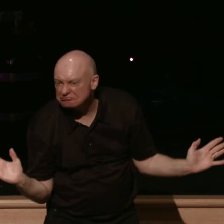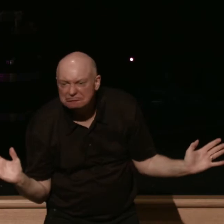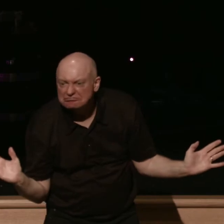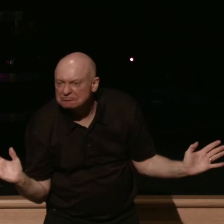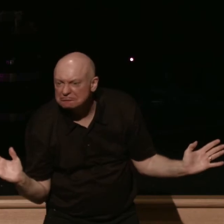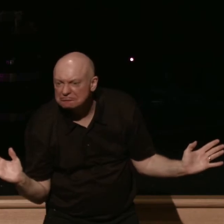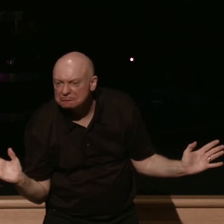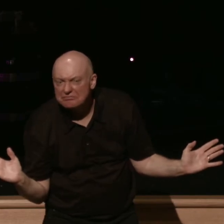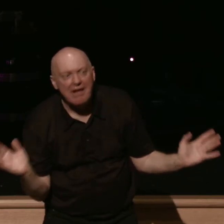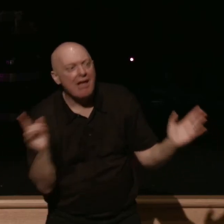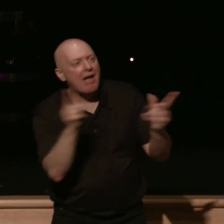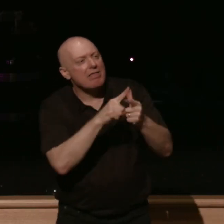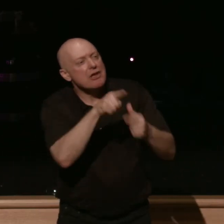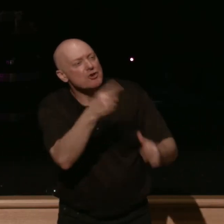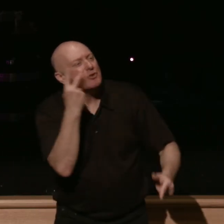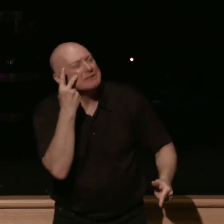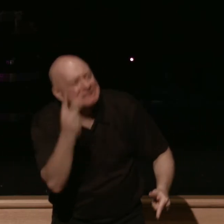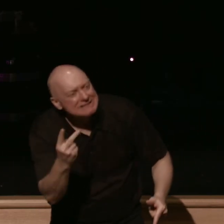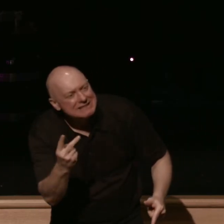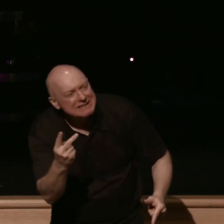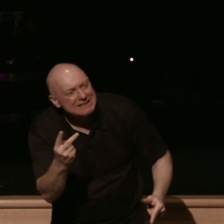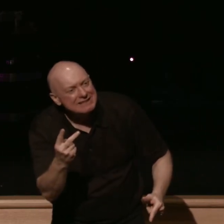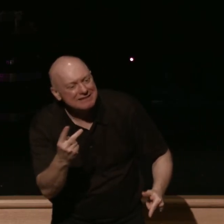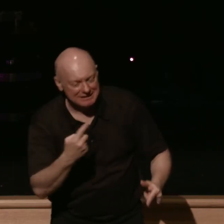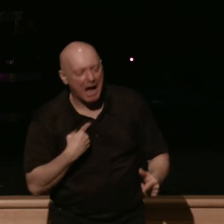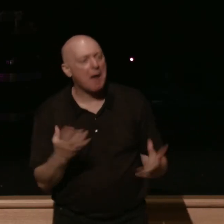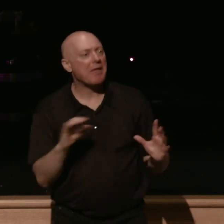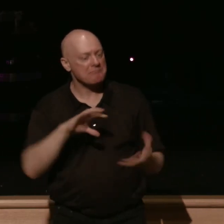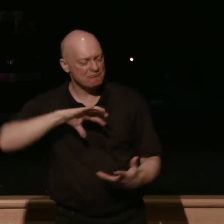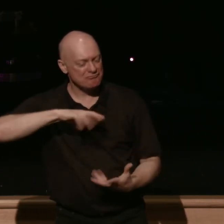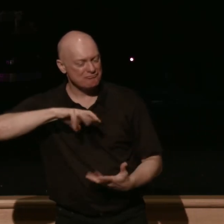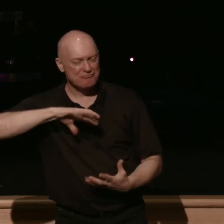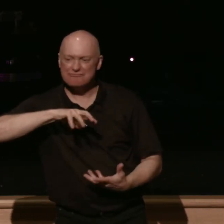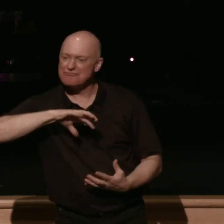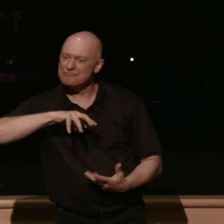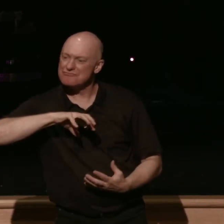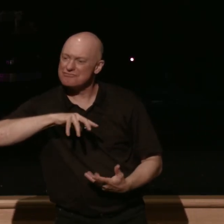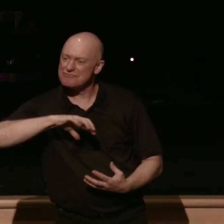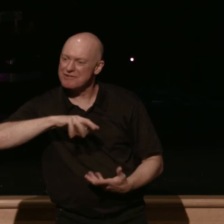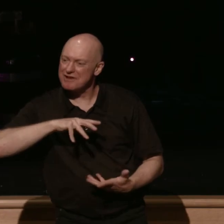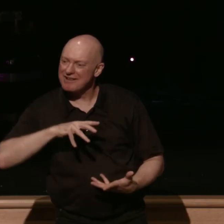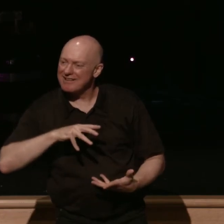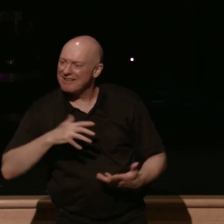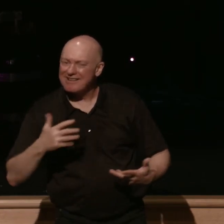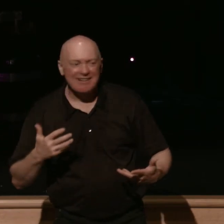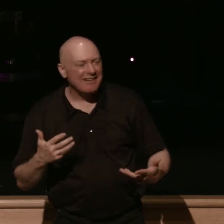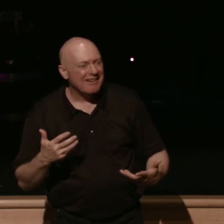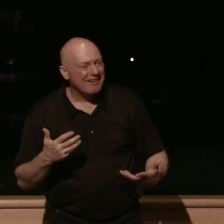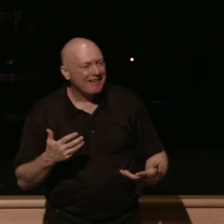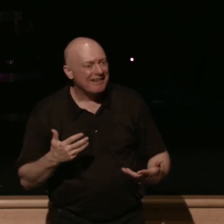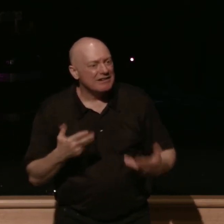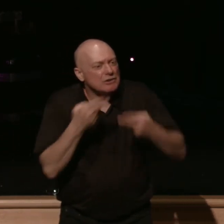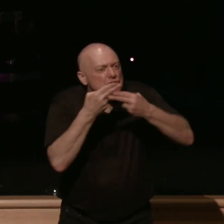so that you will see that i am greater far greater so that you can see that this light momentary affliction